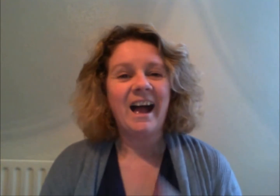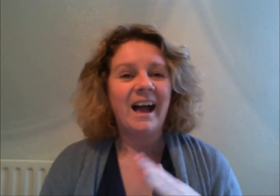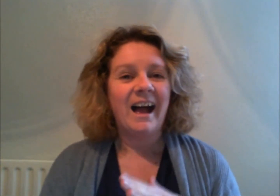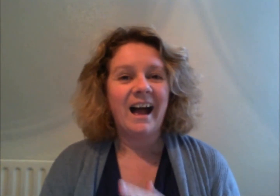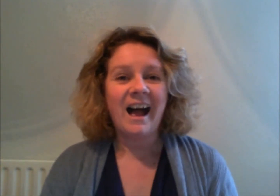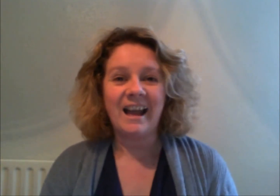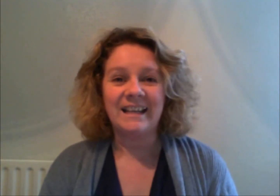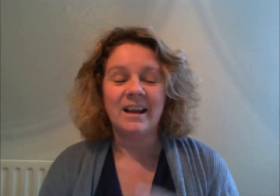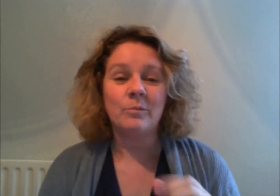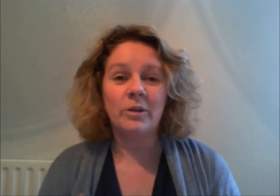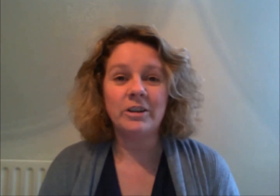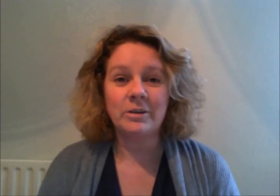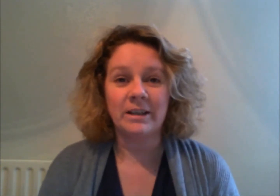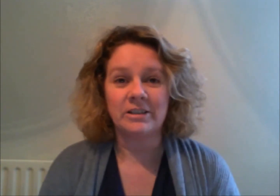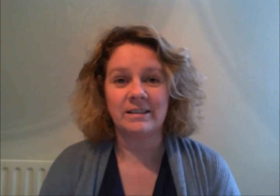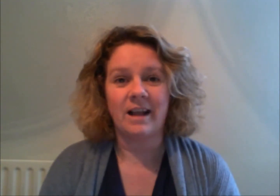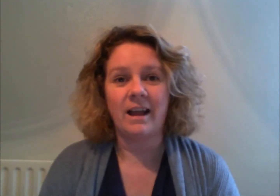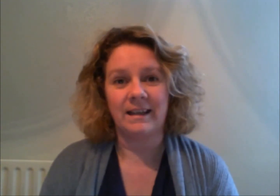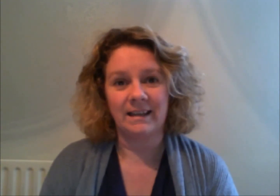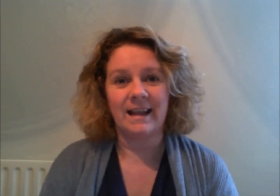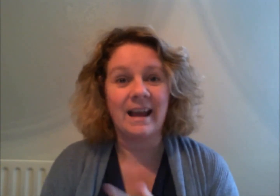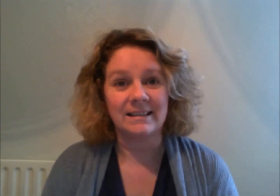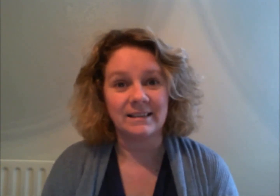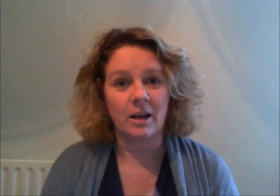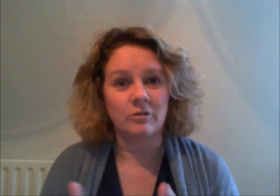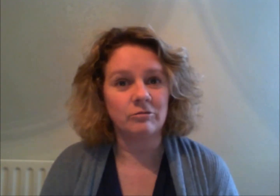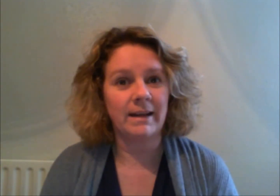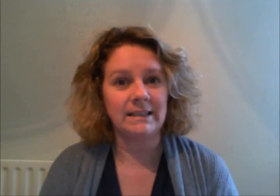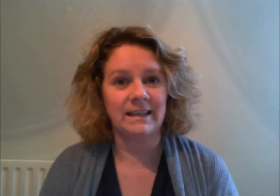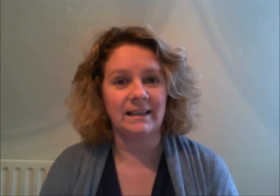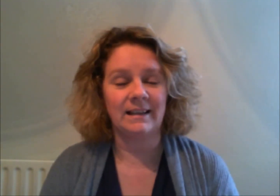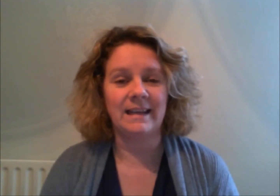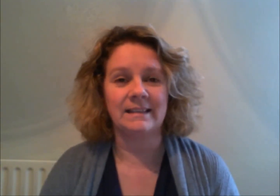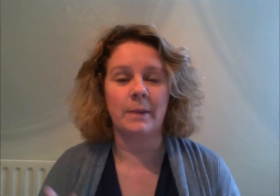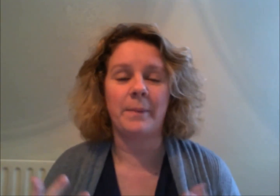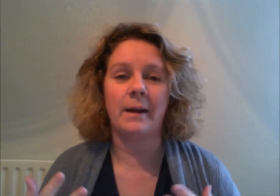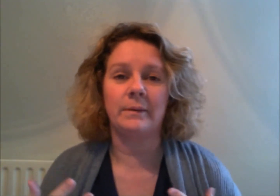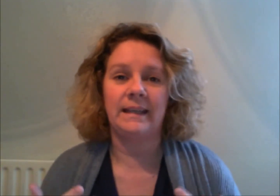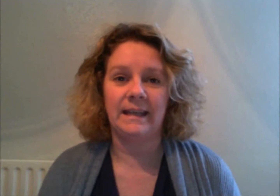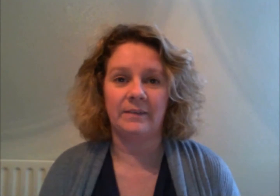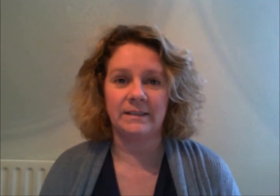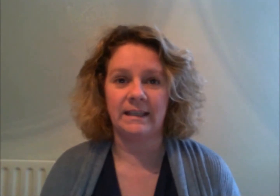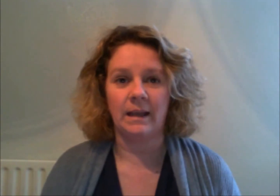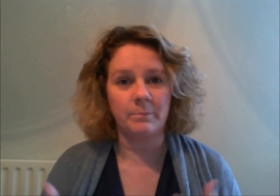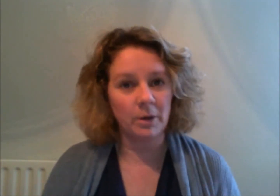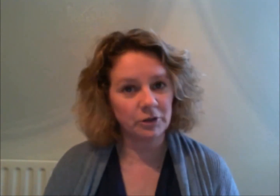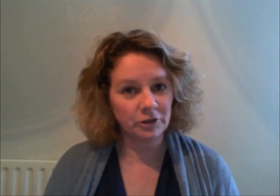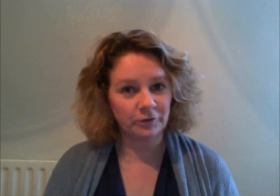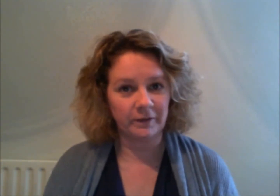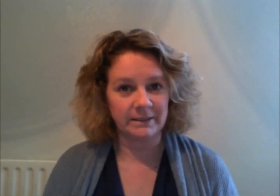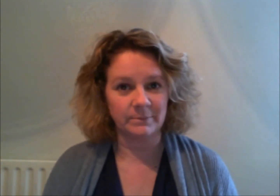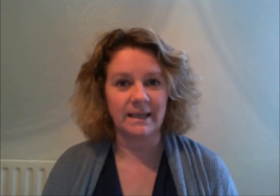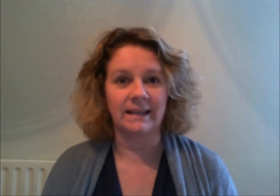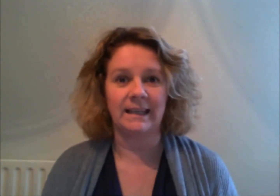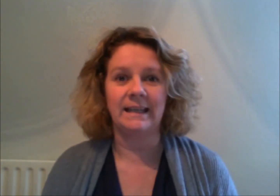hi one of the questions that I get asked a great deal is about EFT emotional freedom techniques